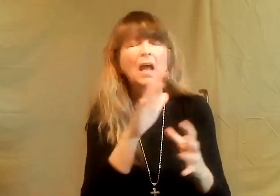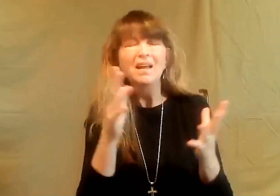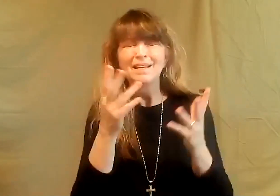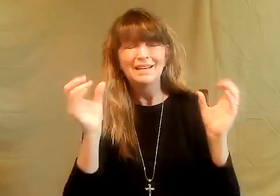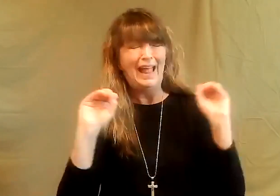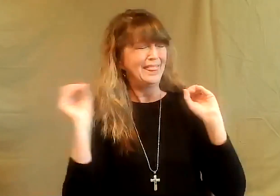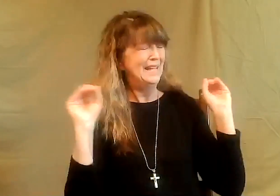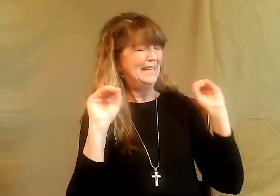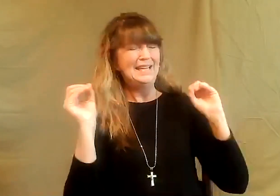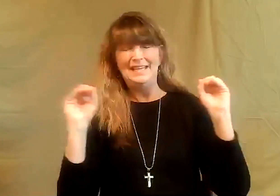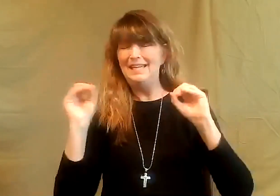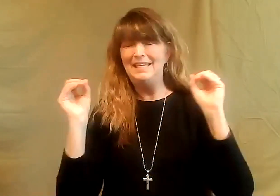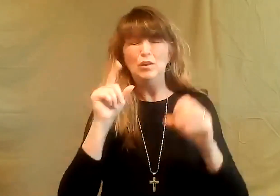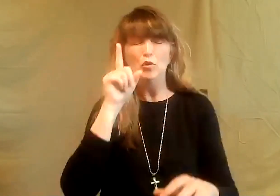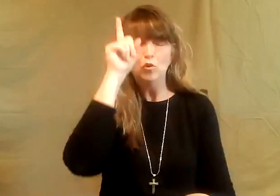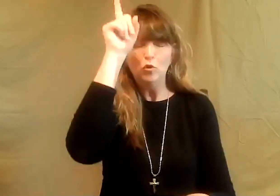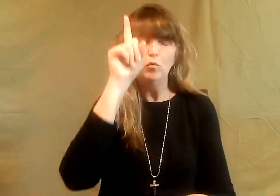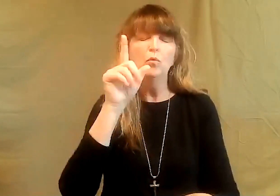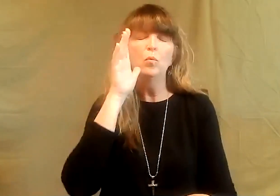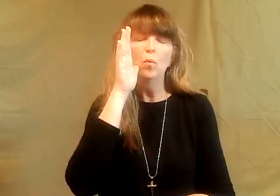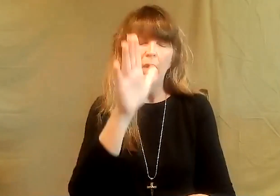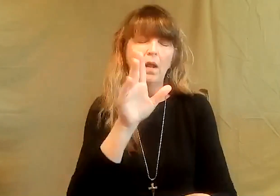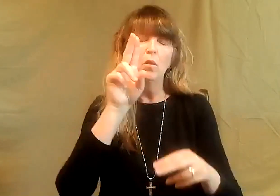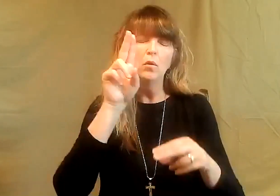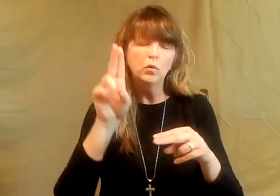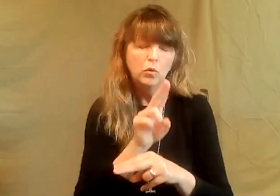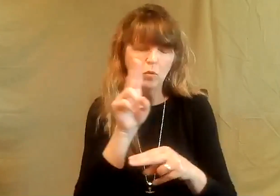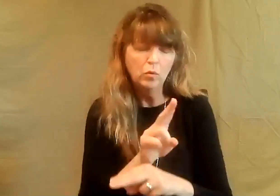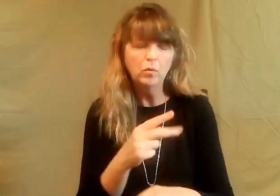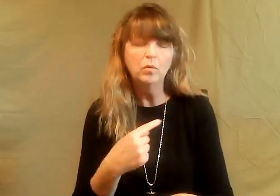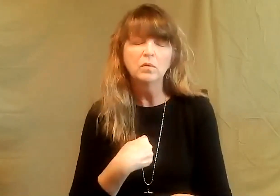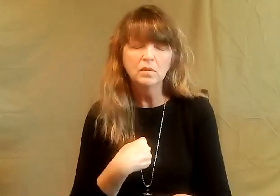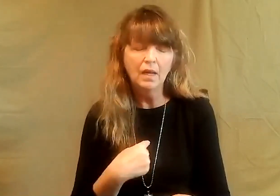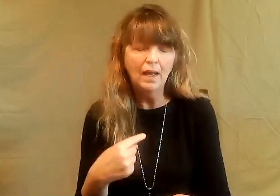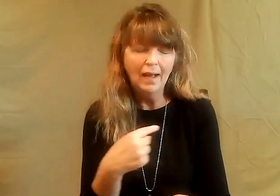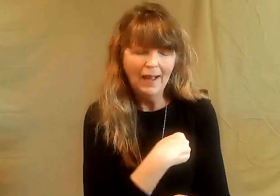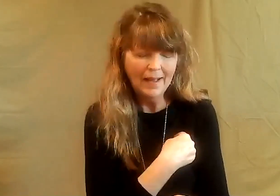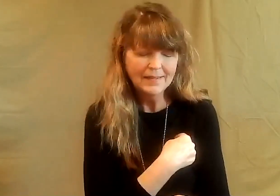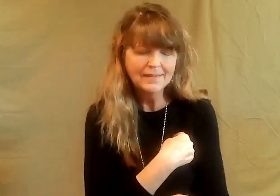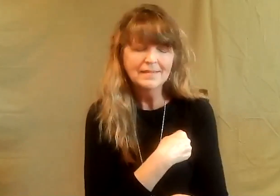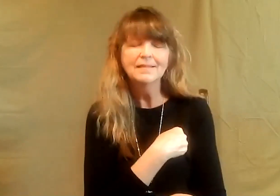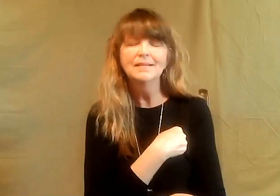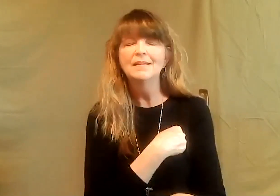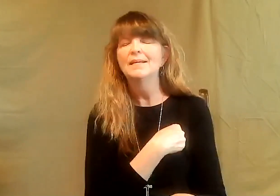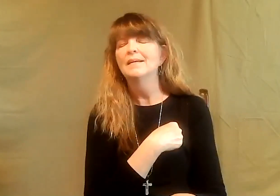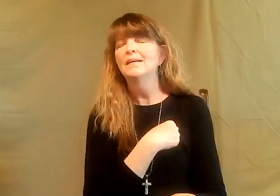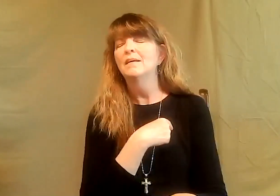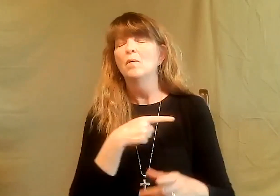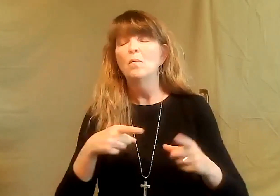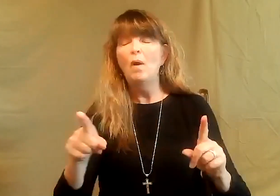We are not too ignorant. But these walls are nothing to you. That you will use